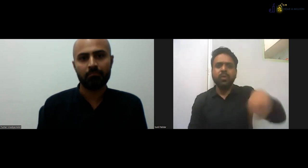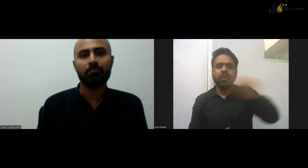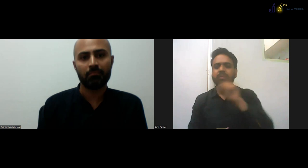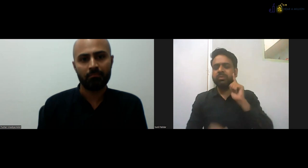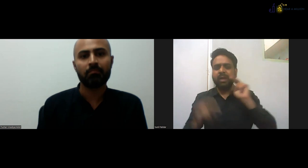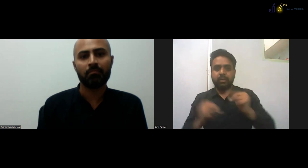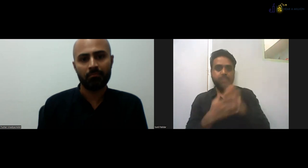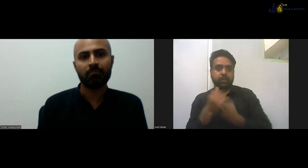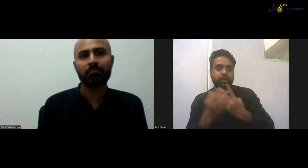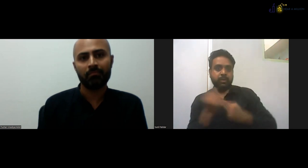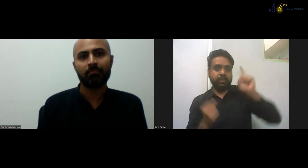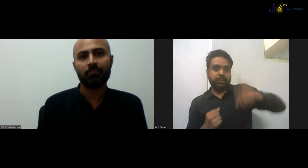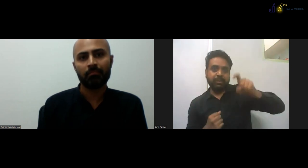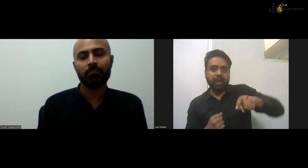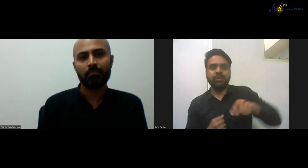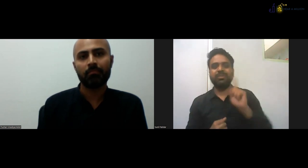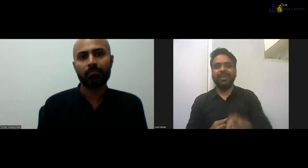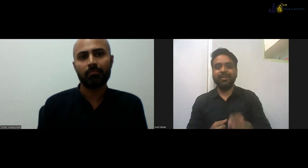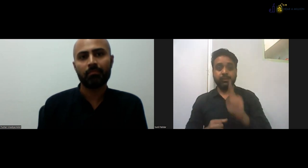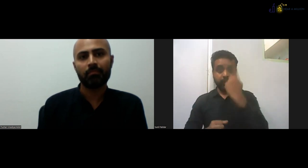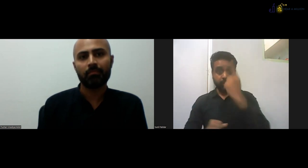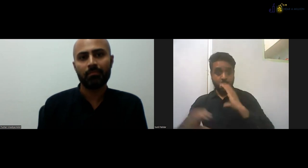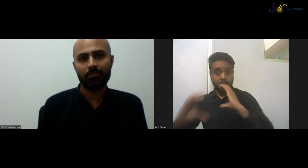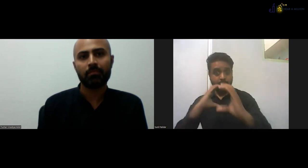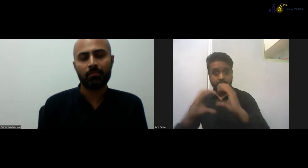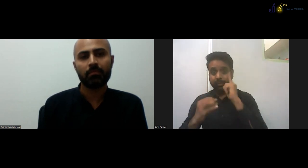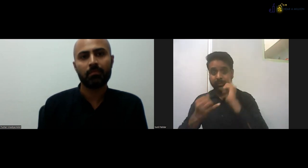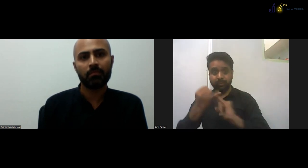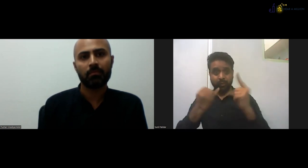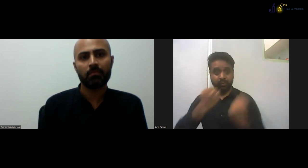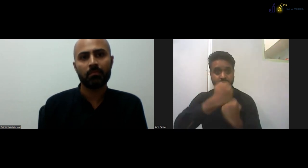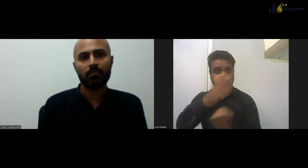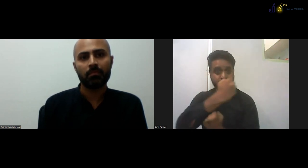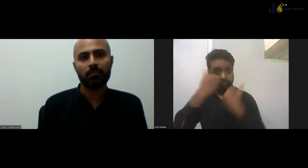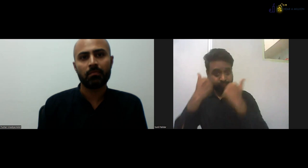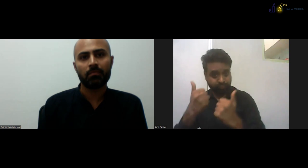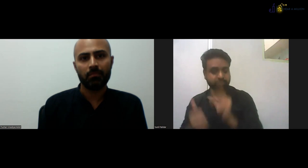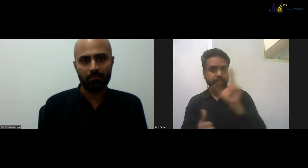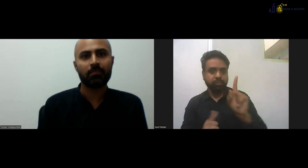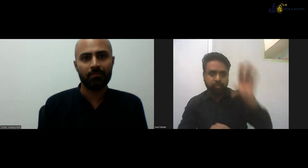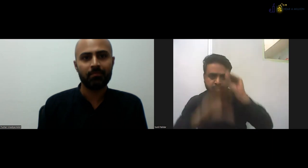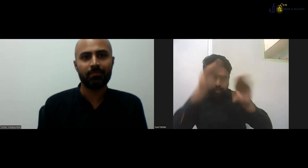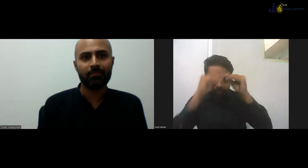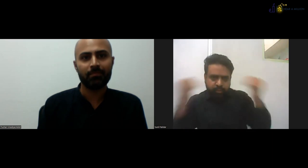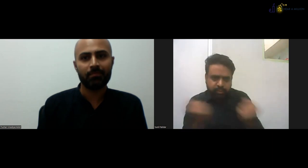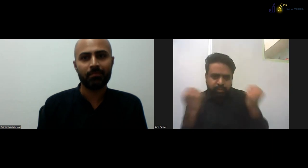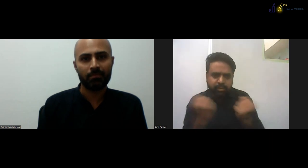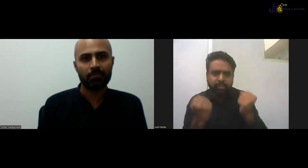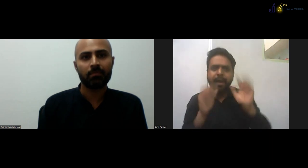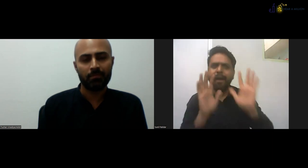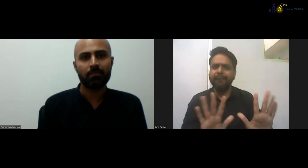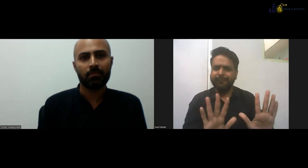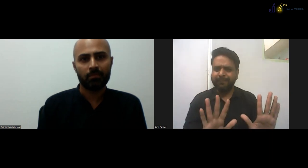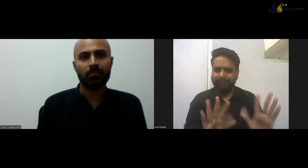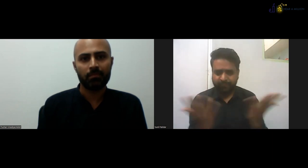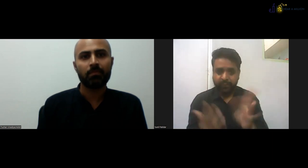English also, so that you can communicate with them as well. When you're talking about the bilingual, so also you need to become bilingual as well. ISL